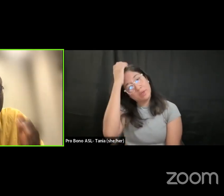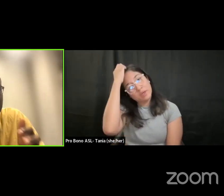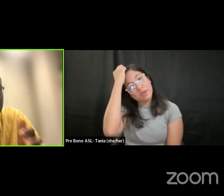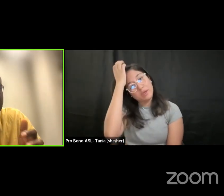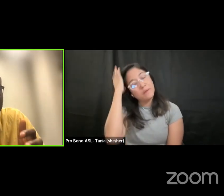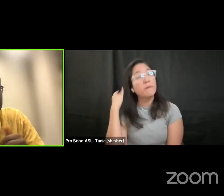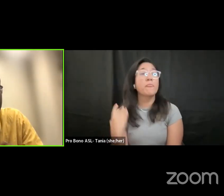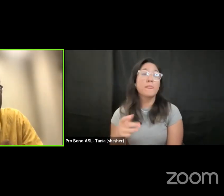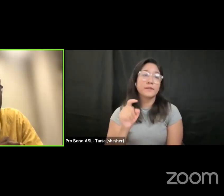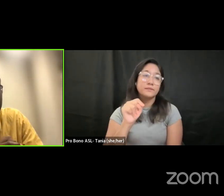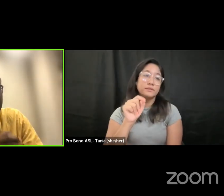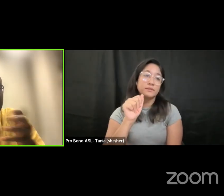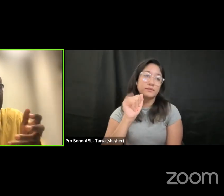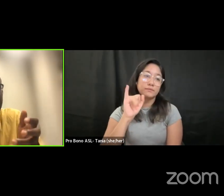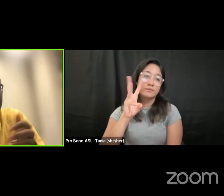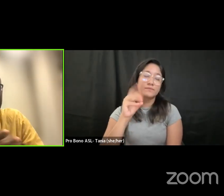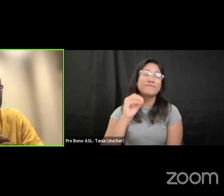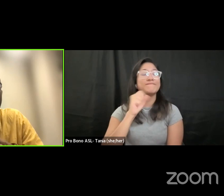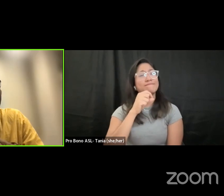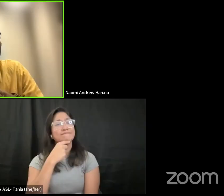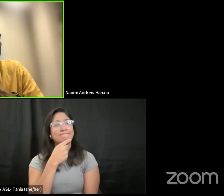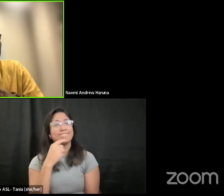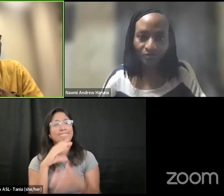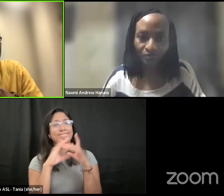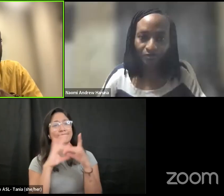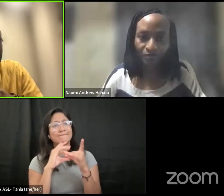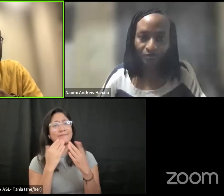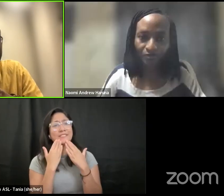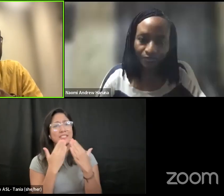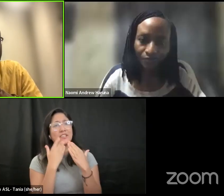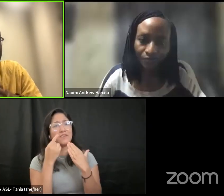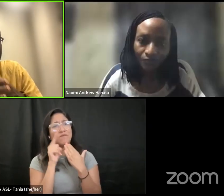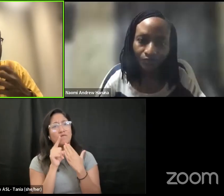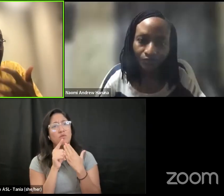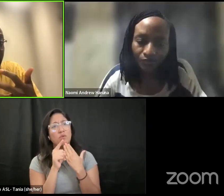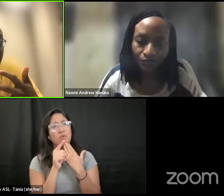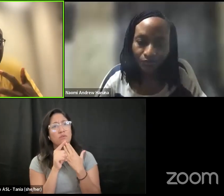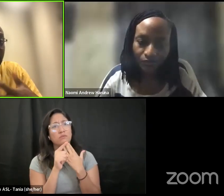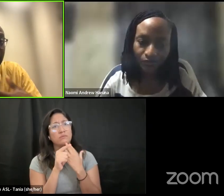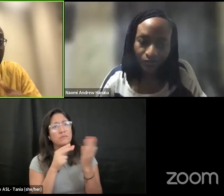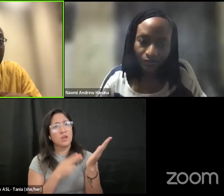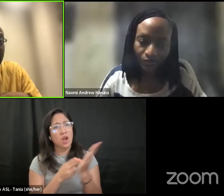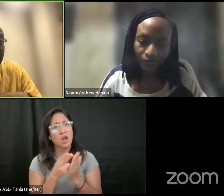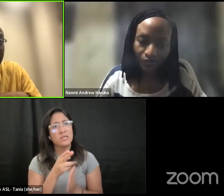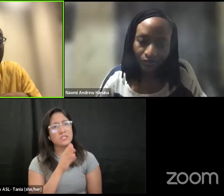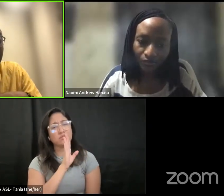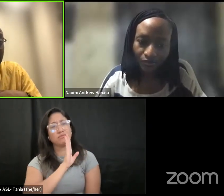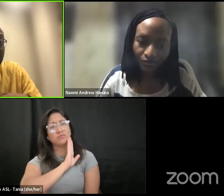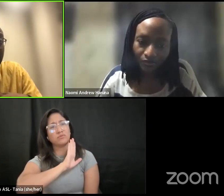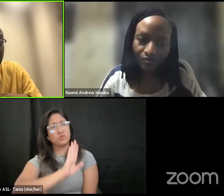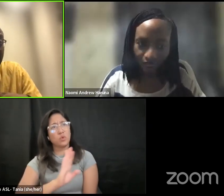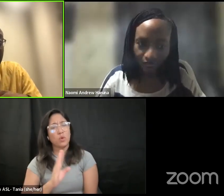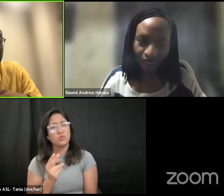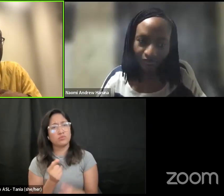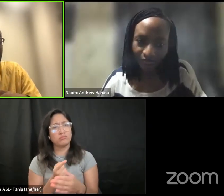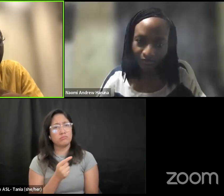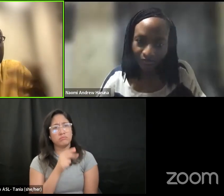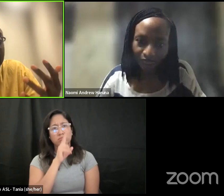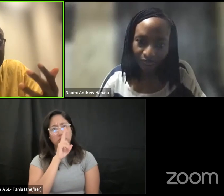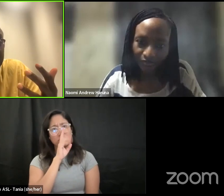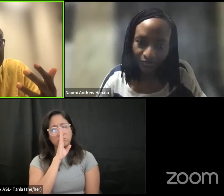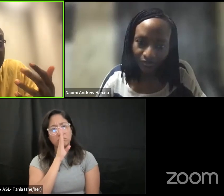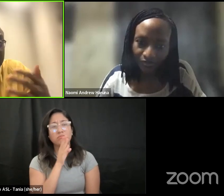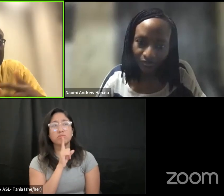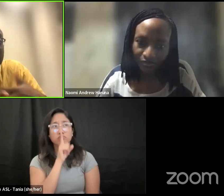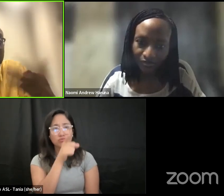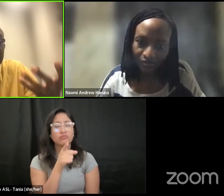speaking your truth because it's the reality uh for a lot of artists who are starting um emerging artists and